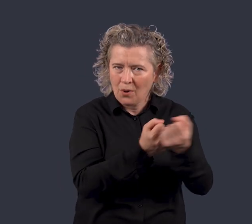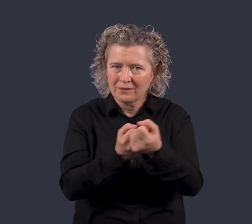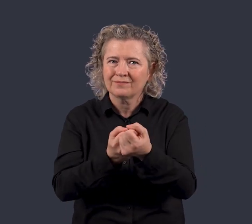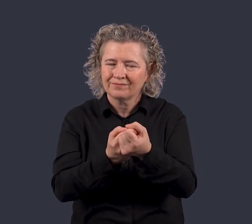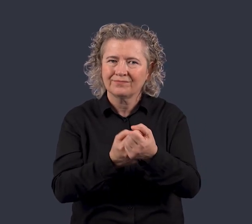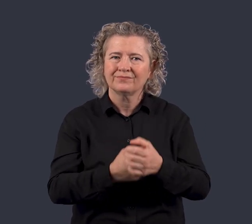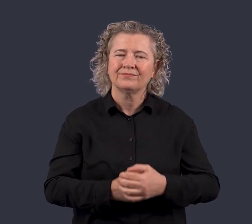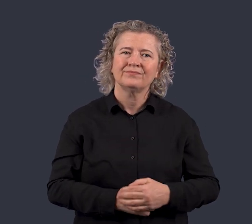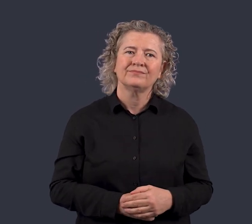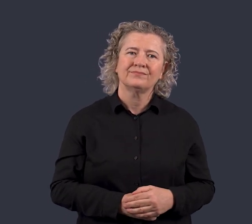and families.